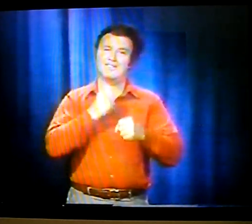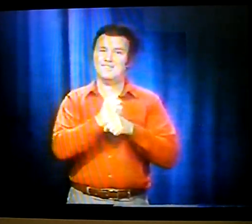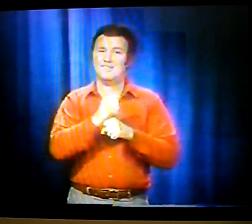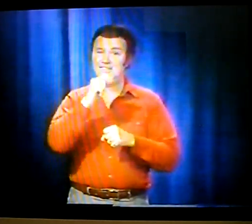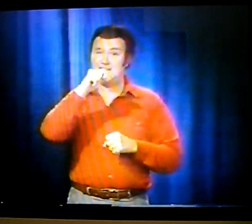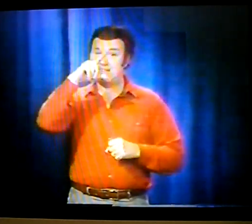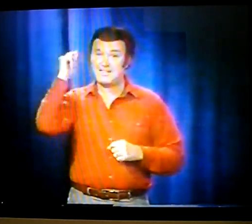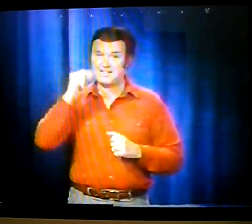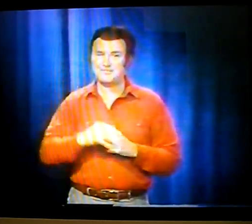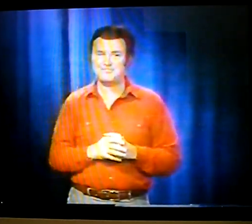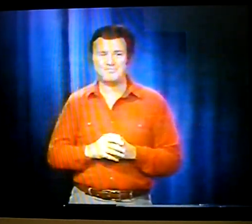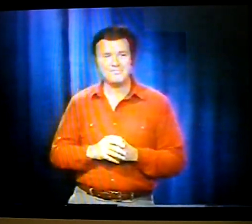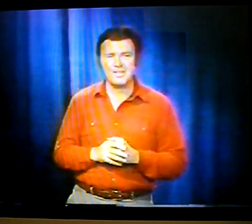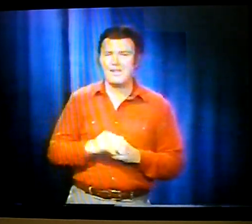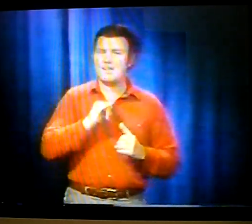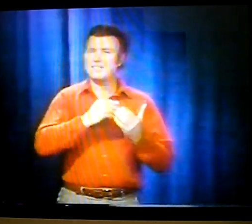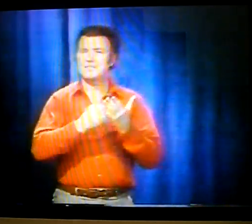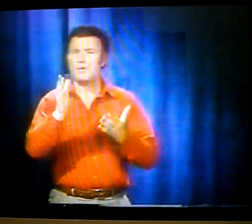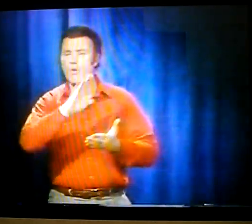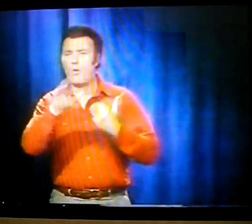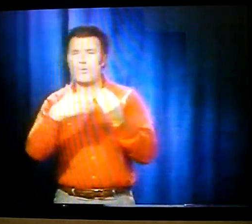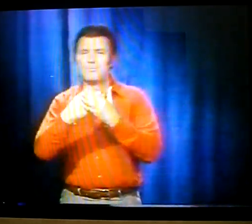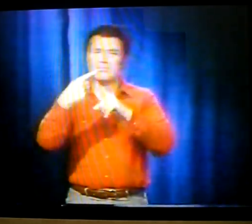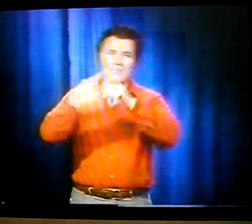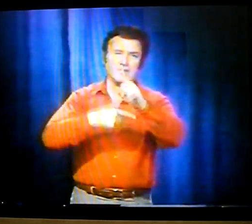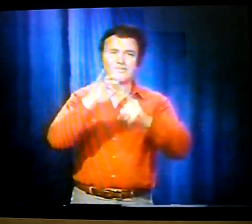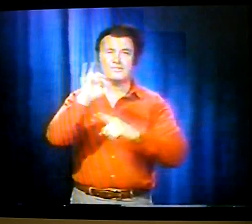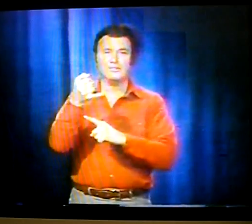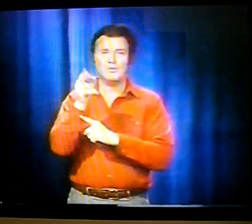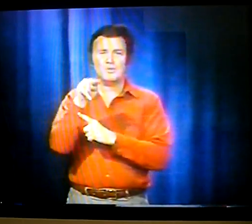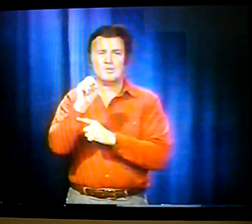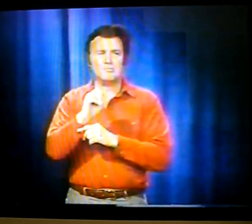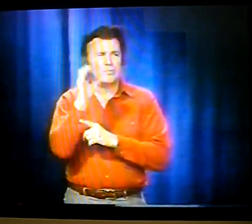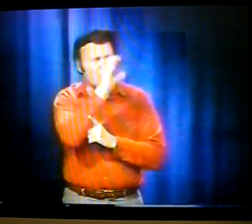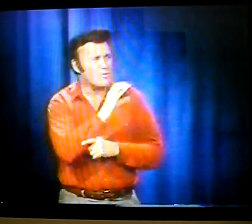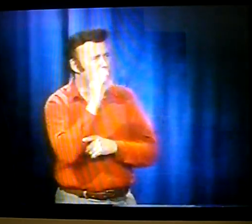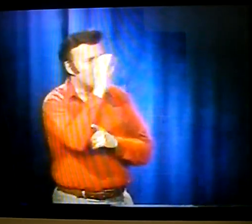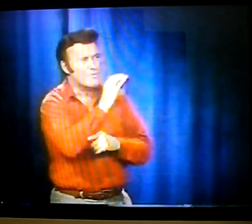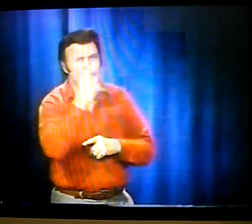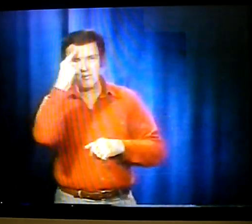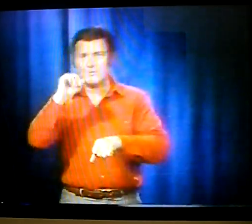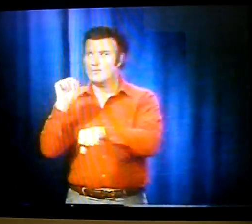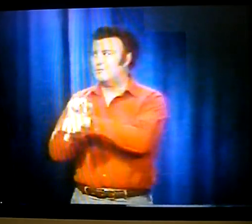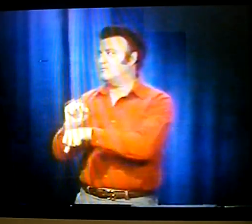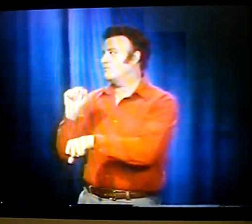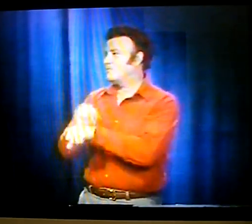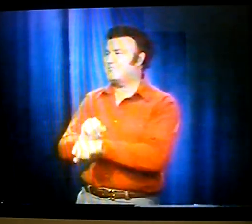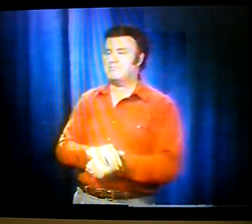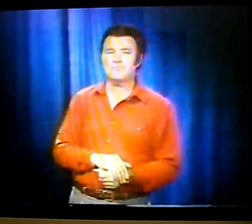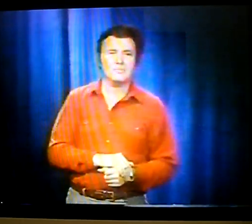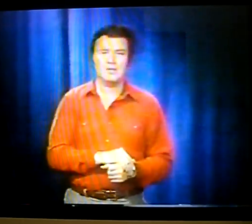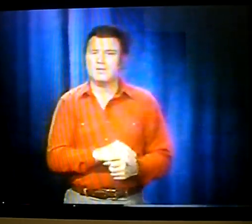It was after my first year at Gallaudet. For a whole month of June, I searched for a job.